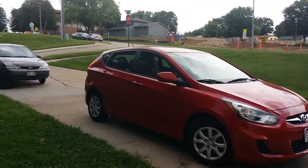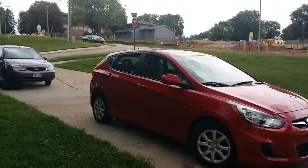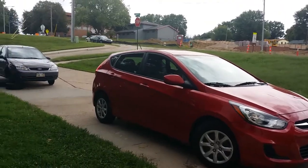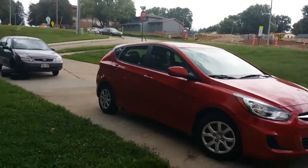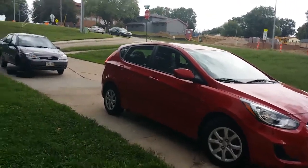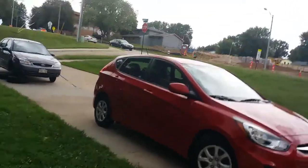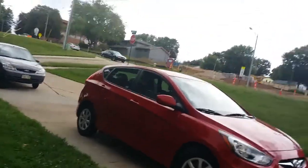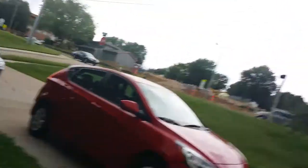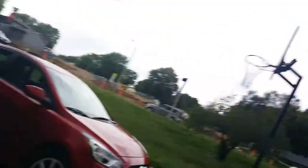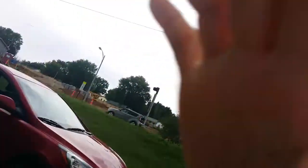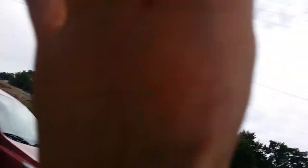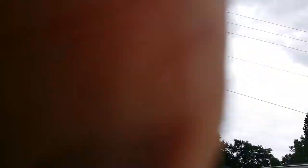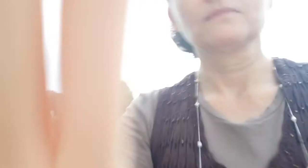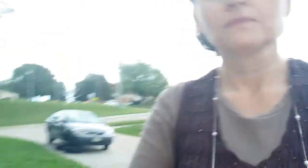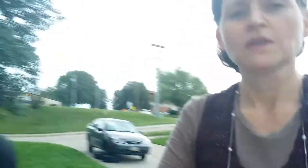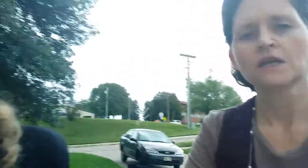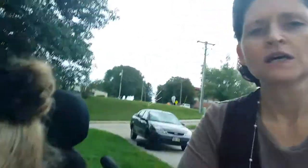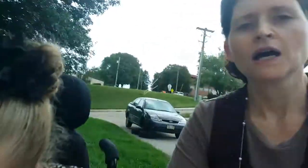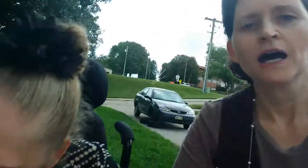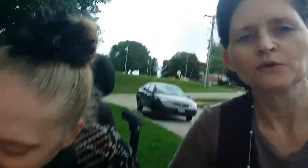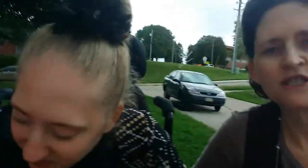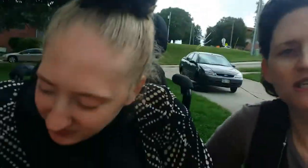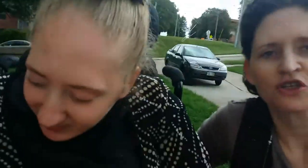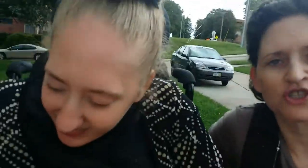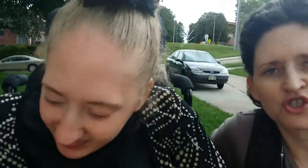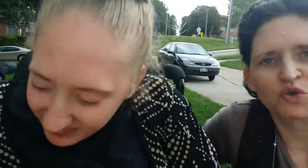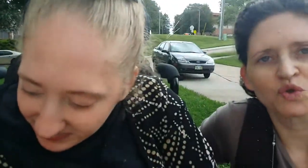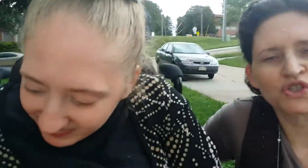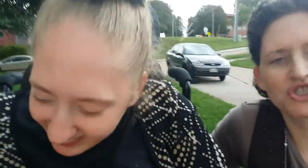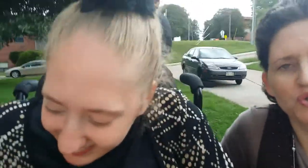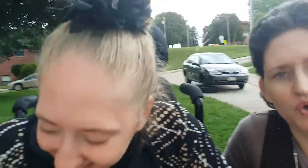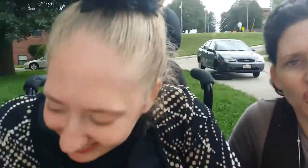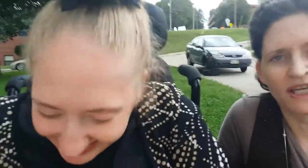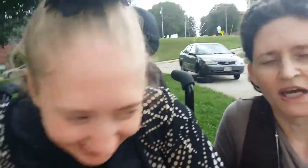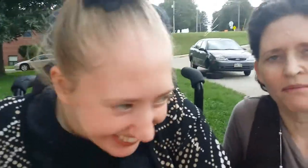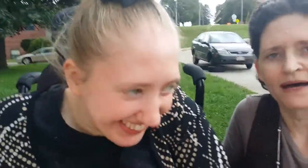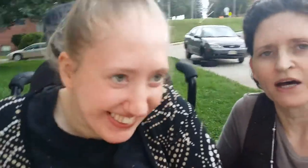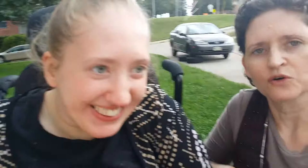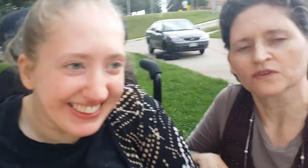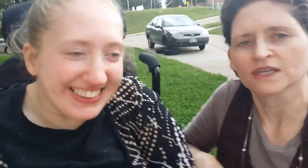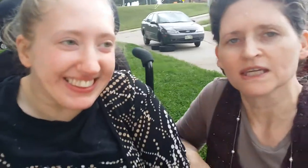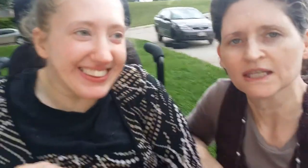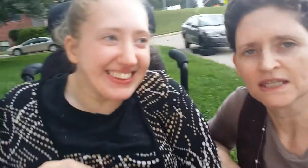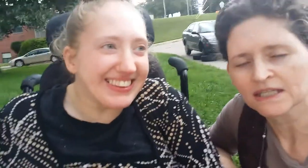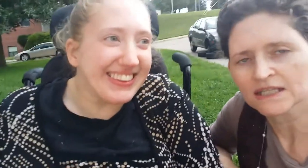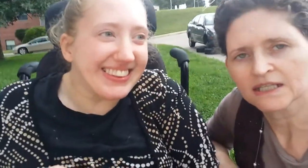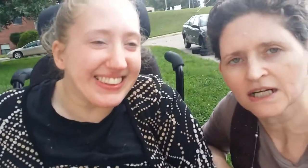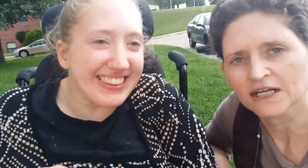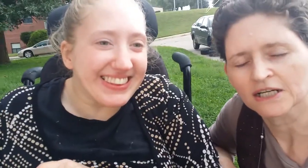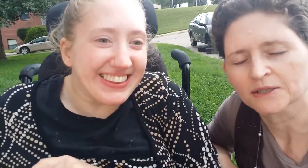And I want to tell you, I want to tell you this cool story about the, um,